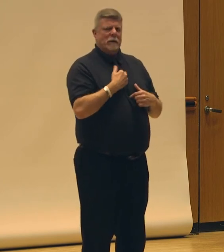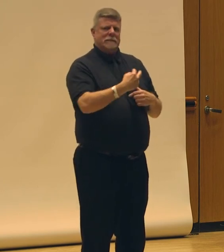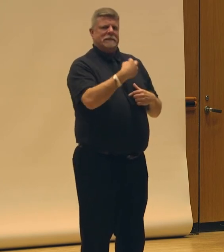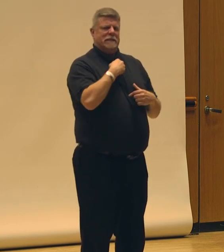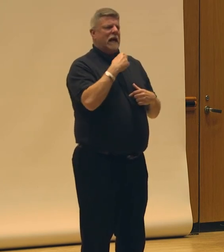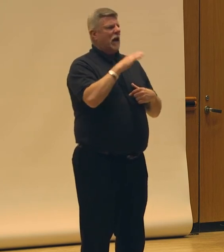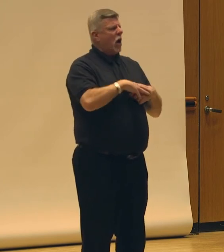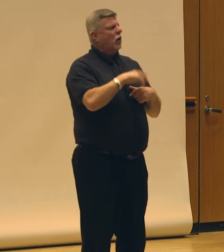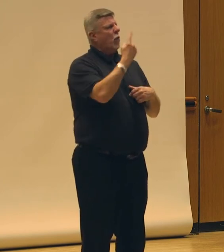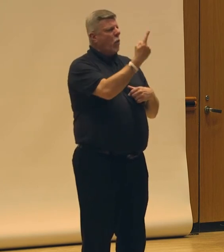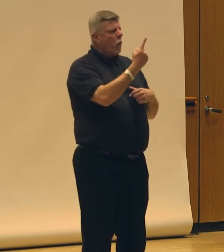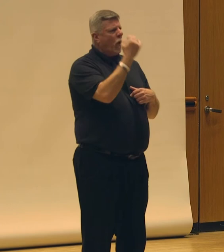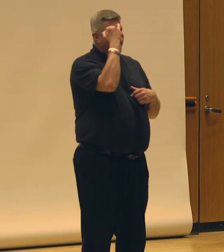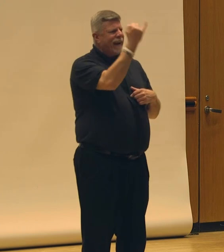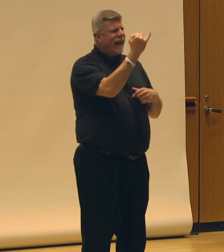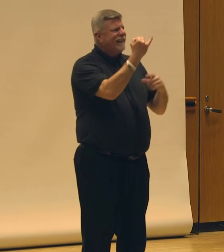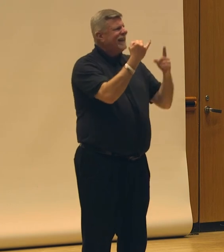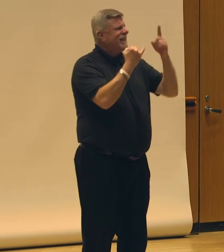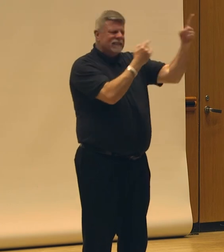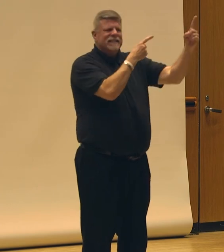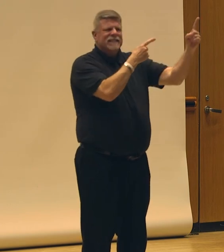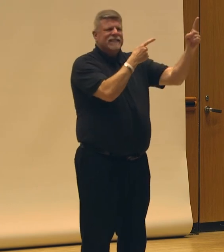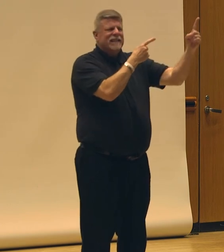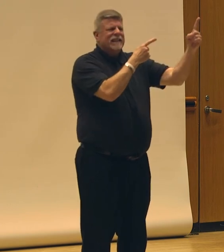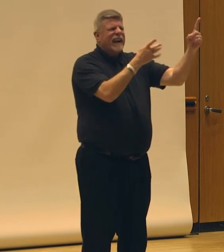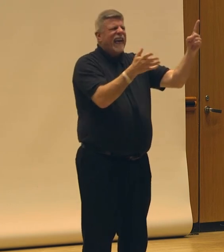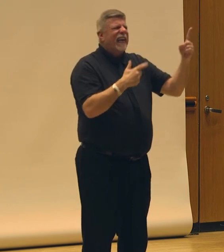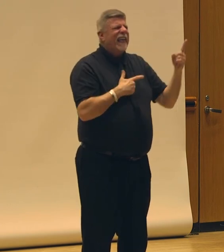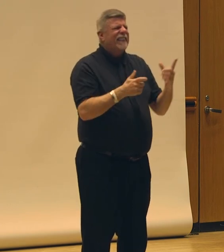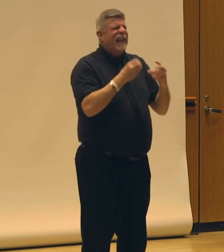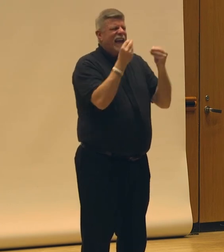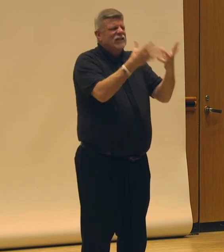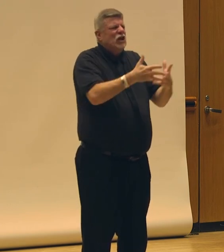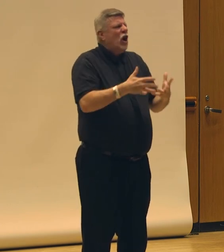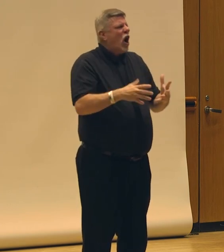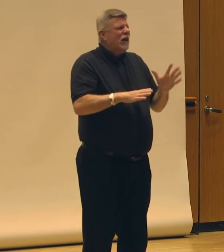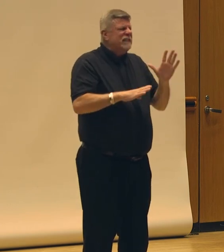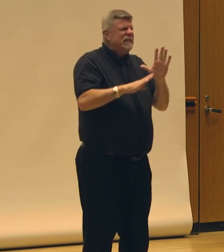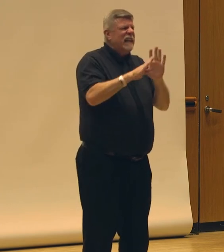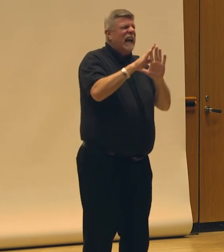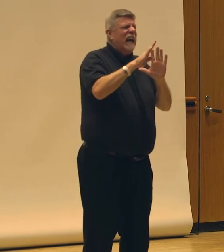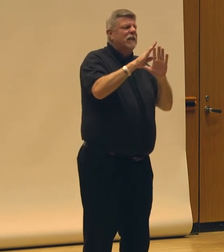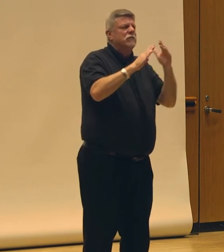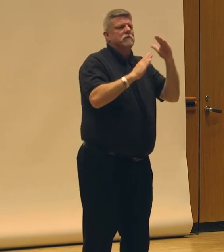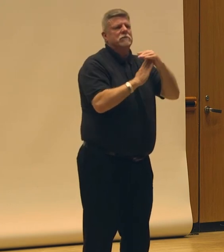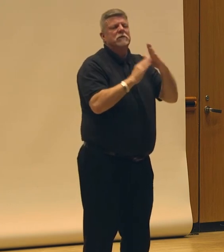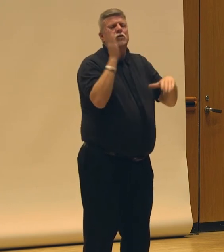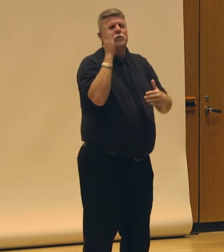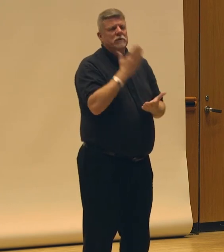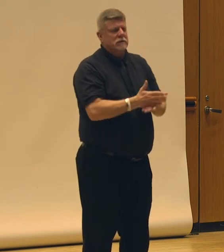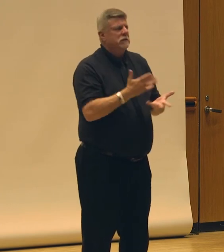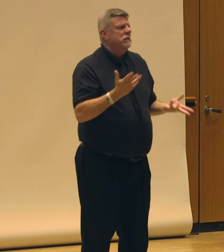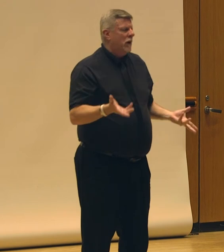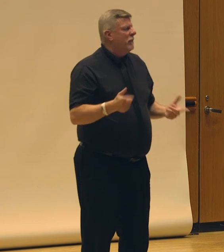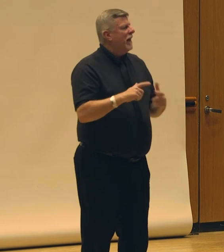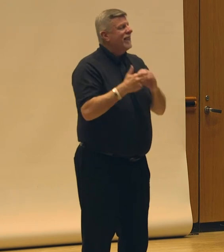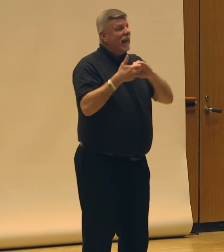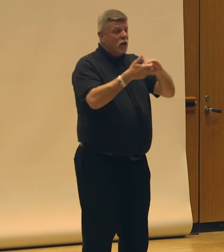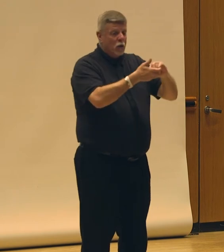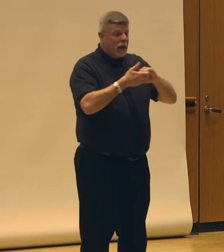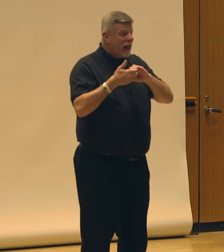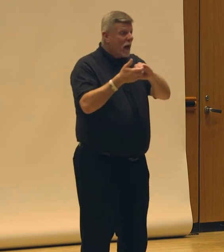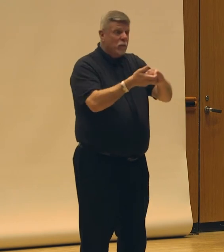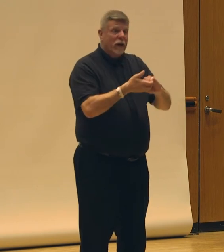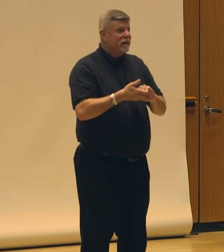attachment derailed the continuation or the further, deeper development of the work itself. And those collaborations actually, or those projects,